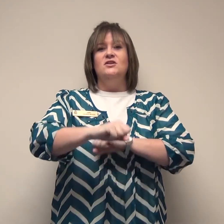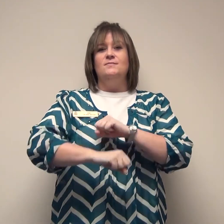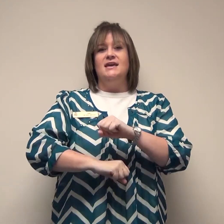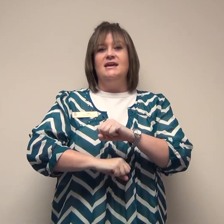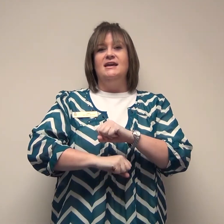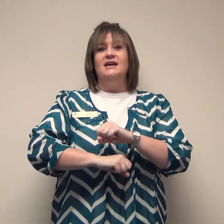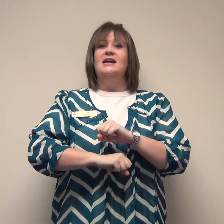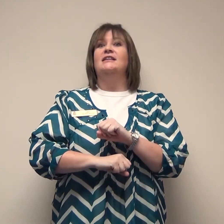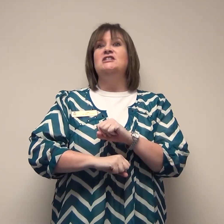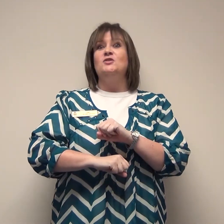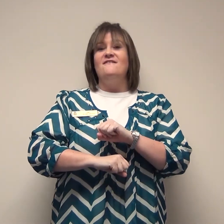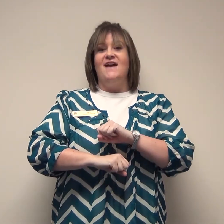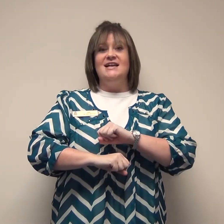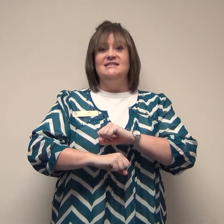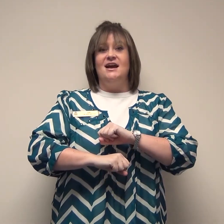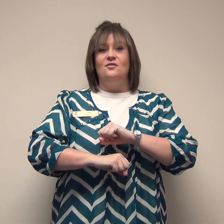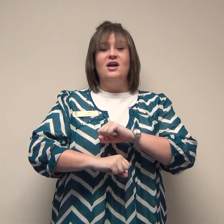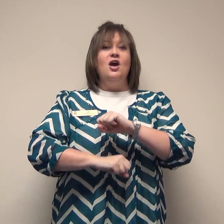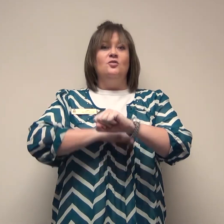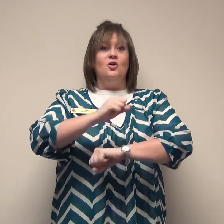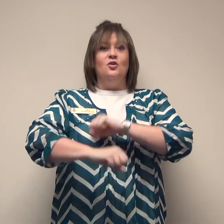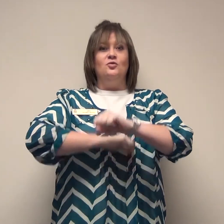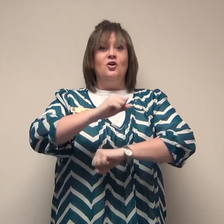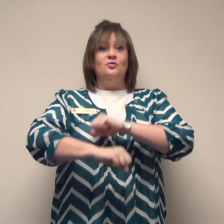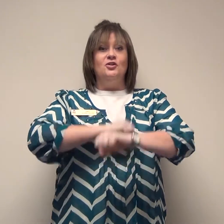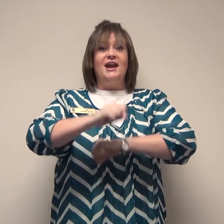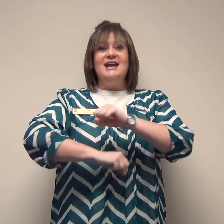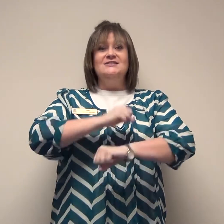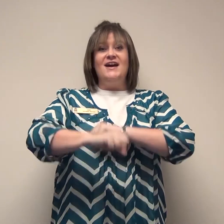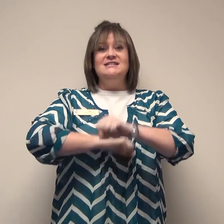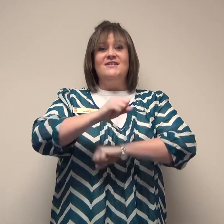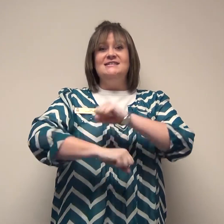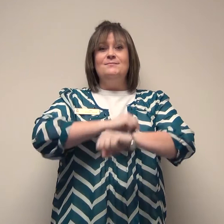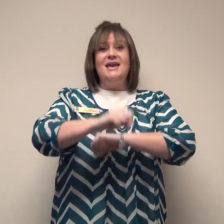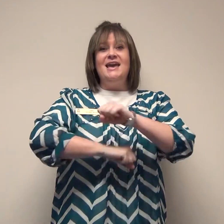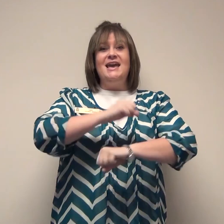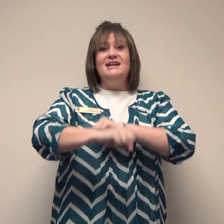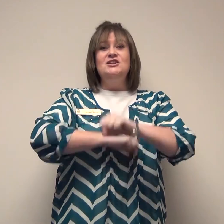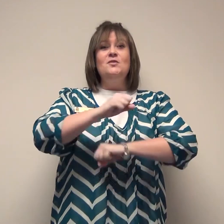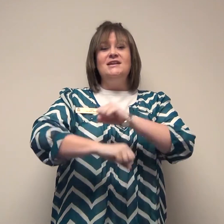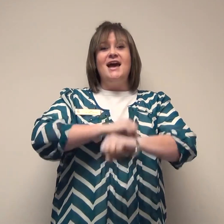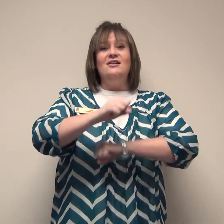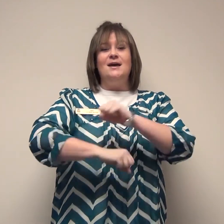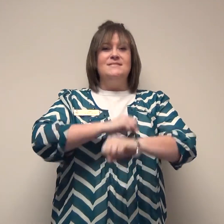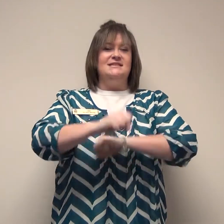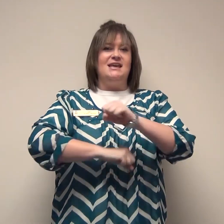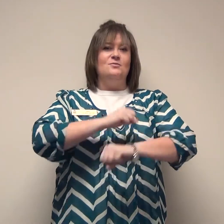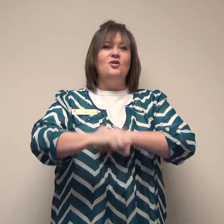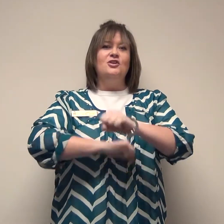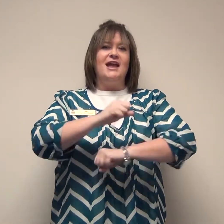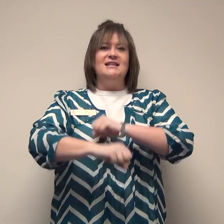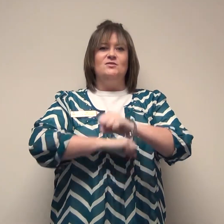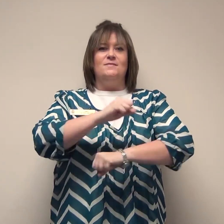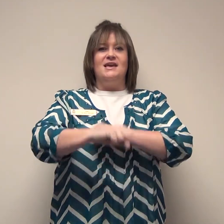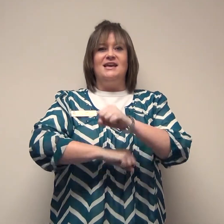with me. Let's try fast now. Roll Roll Roll your hands fast as can be. Do it now let me see. Roll your hands with me.